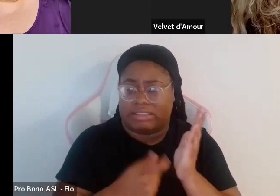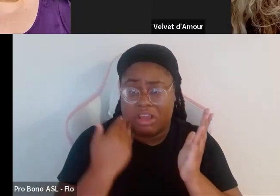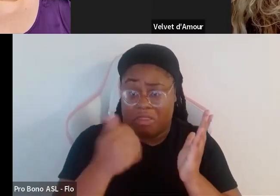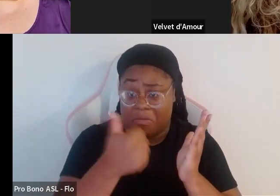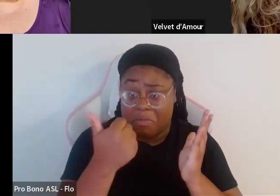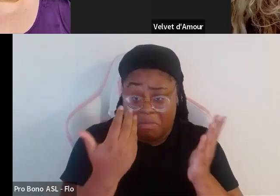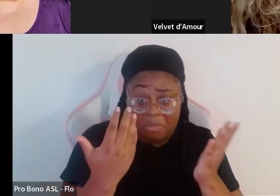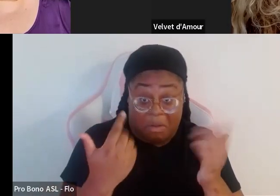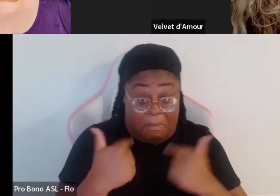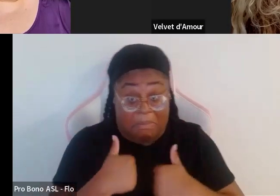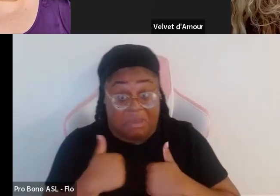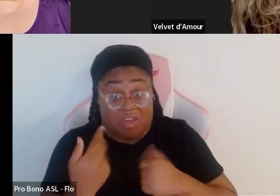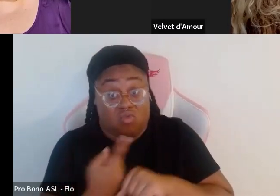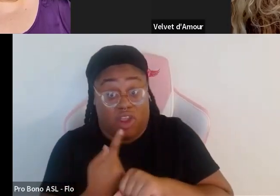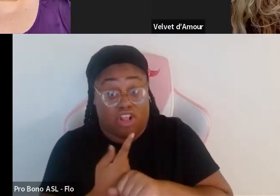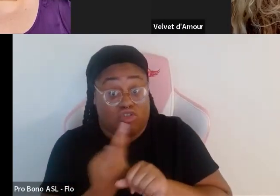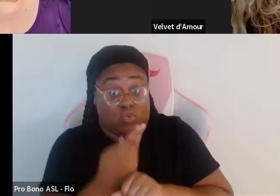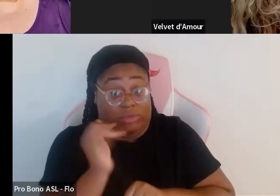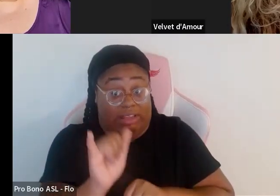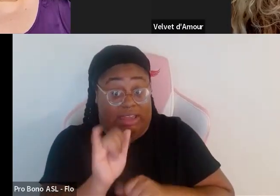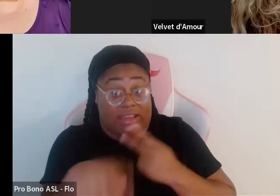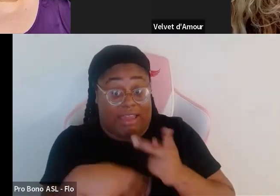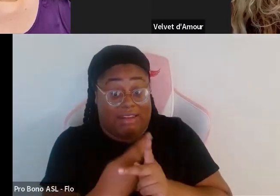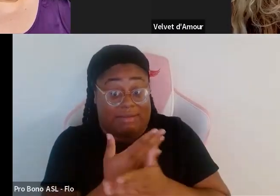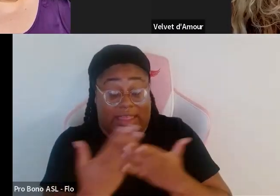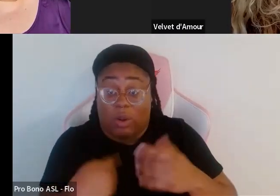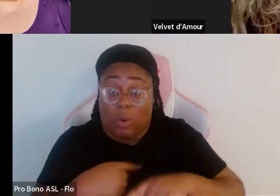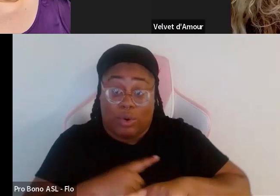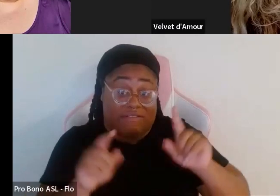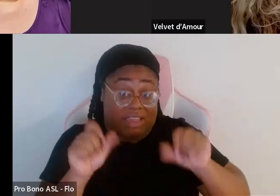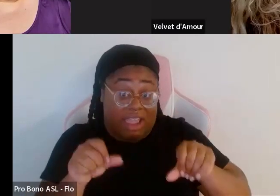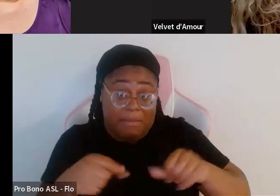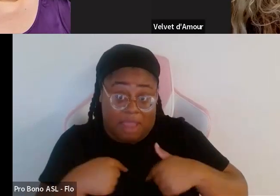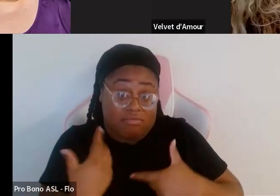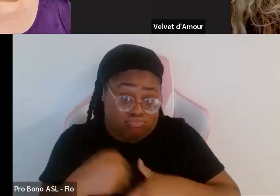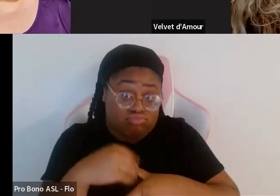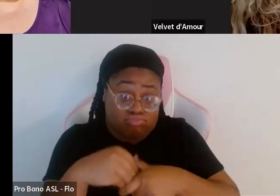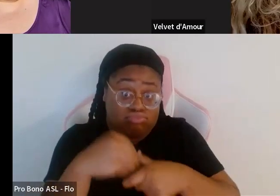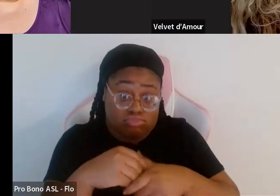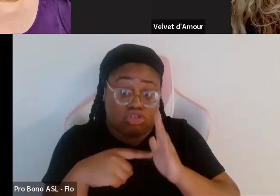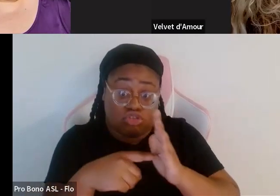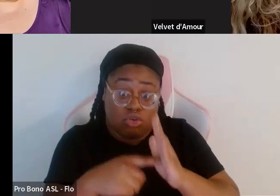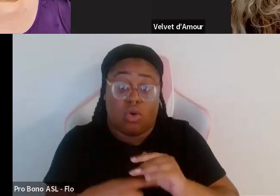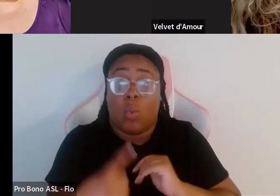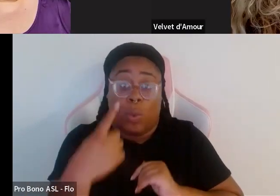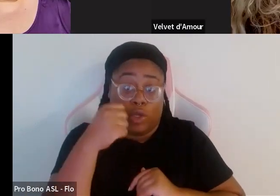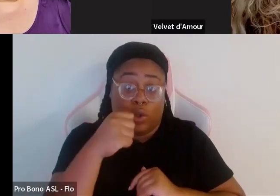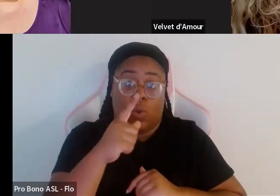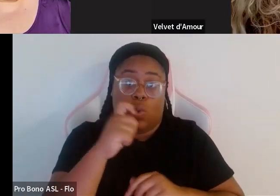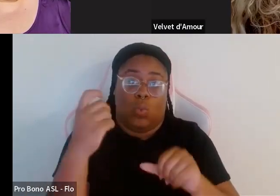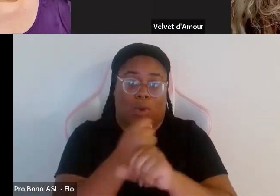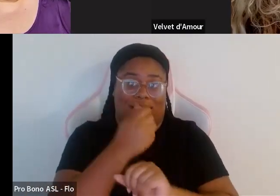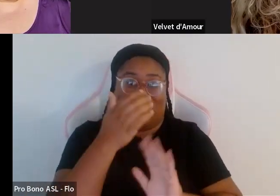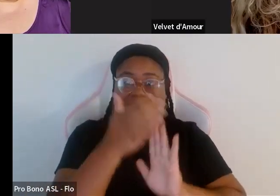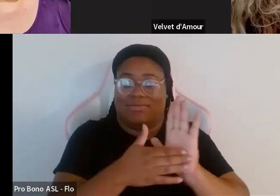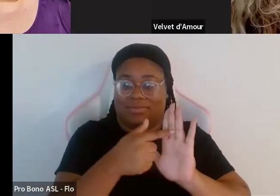they amputees or you know differently abled the last cover actually a girl won the cover was um a girl